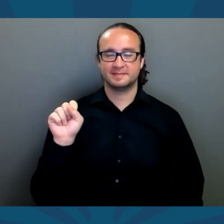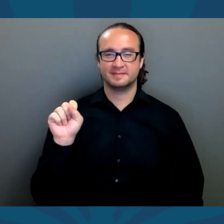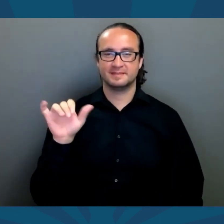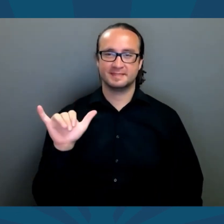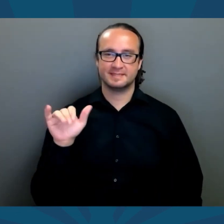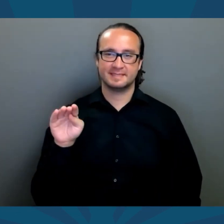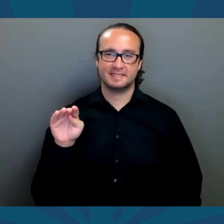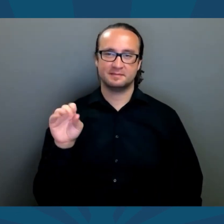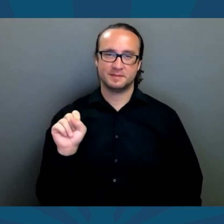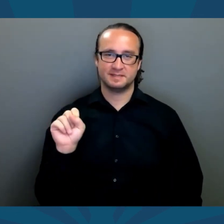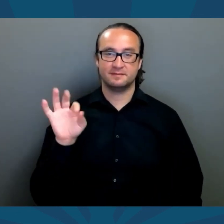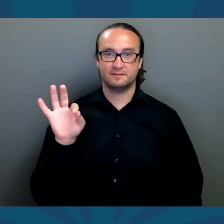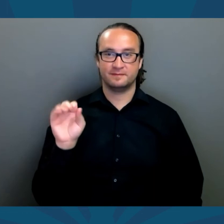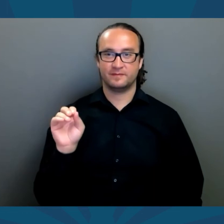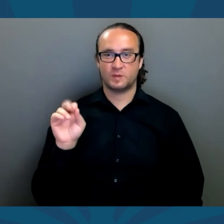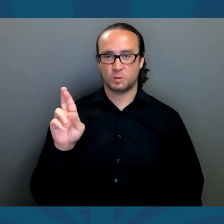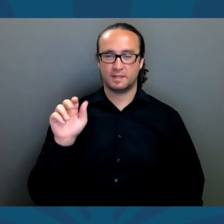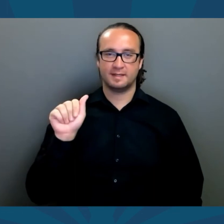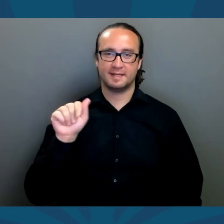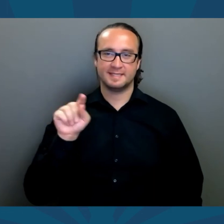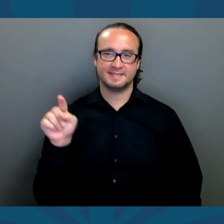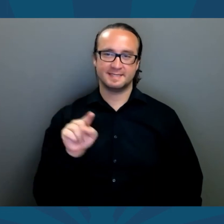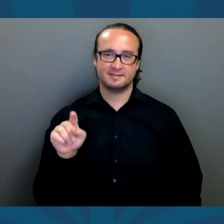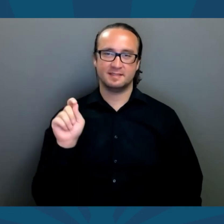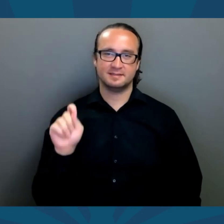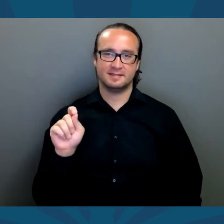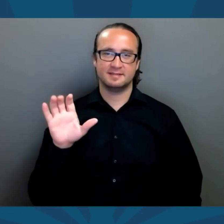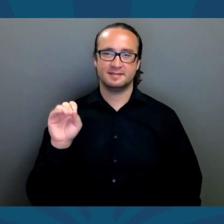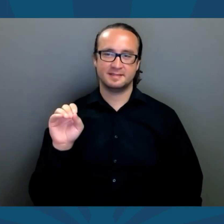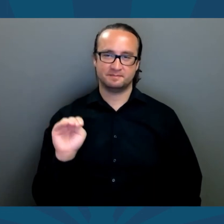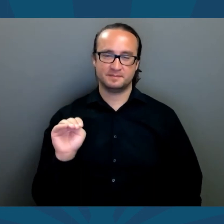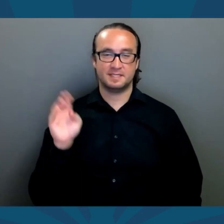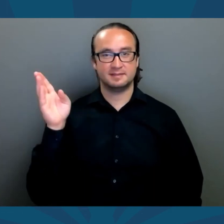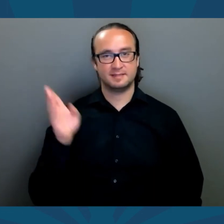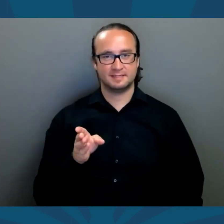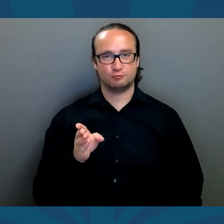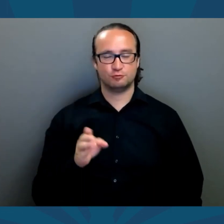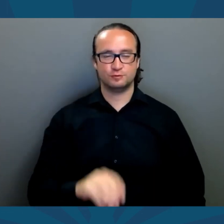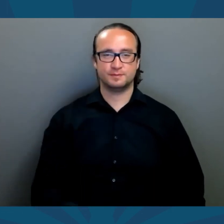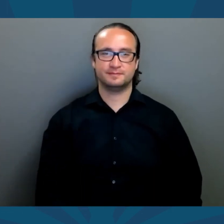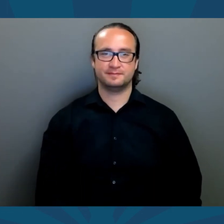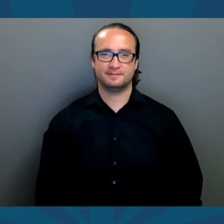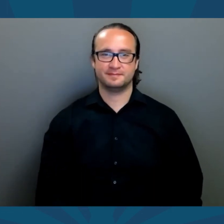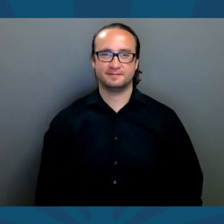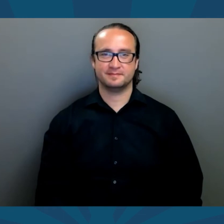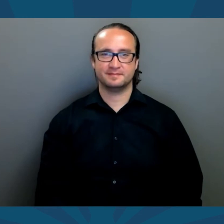website, simsforaz.com forward slash.